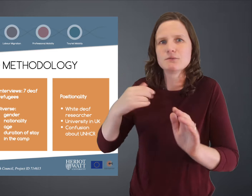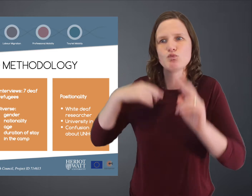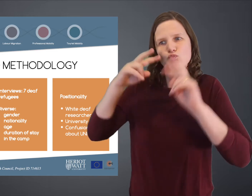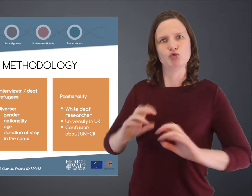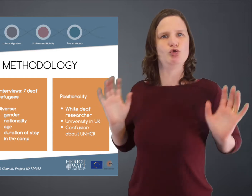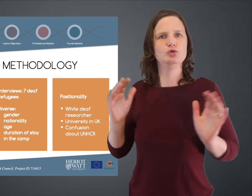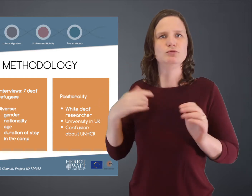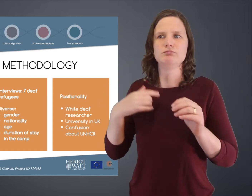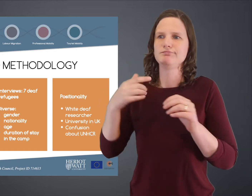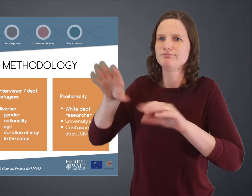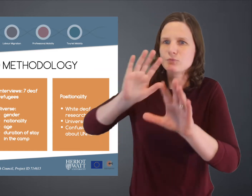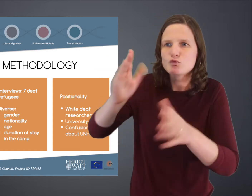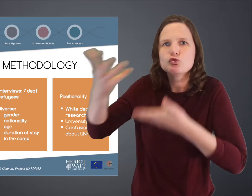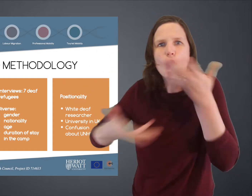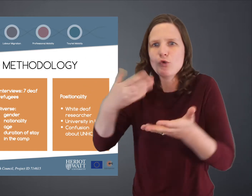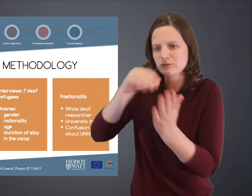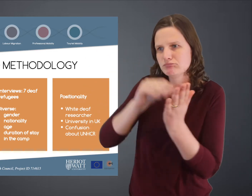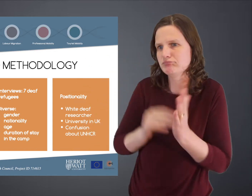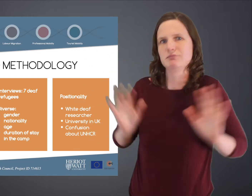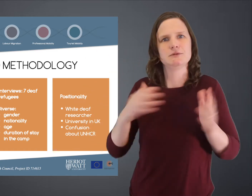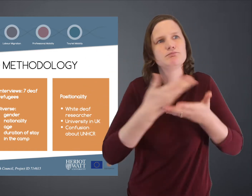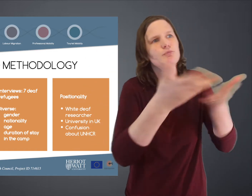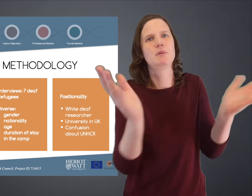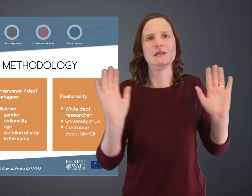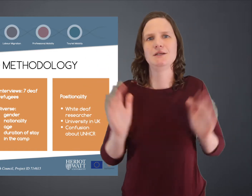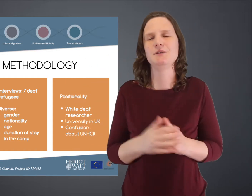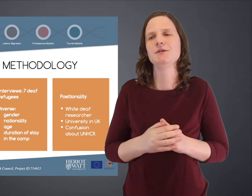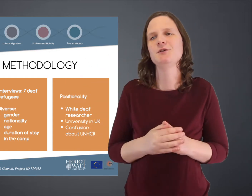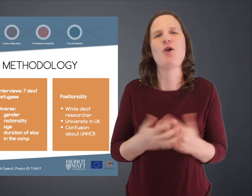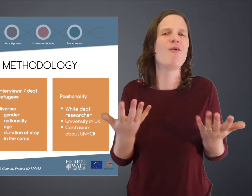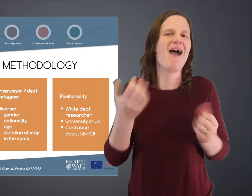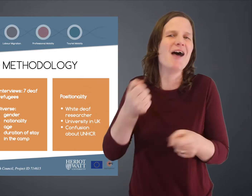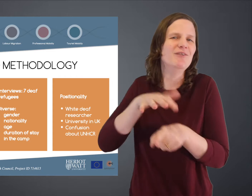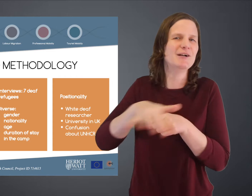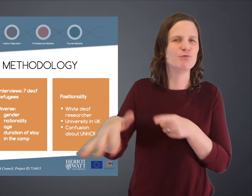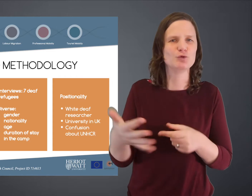to repeatedly explain this, that I was there as a researcher, I was documenting their stories and that was it.